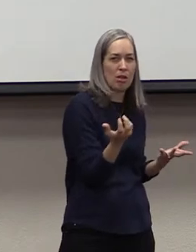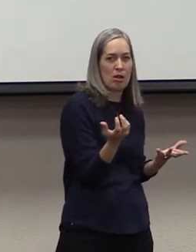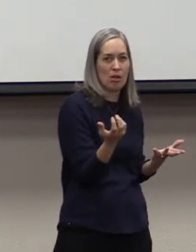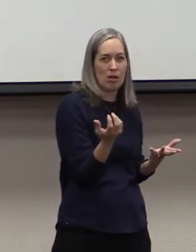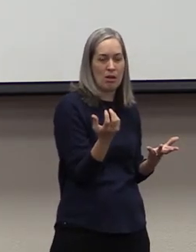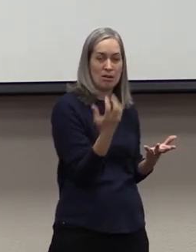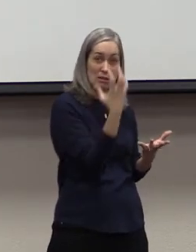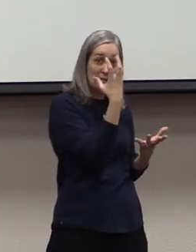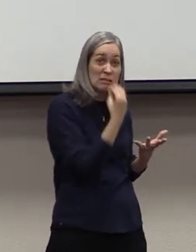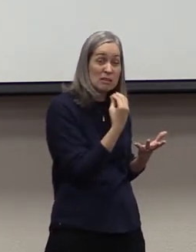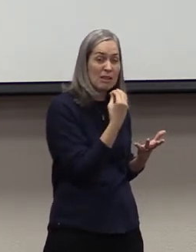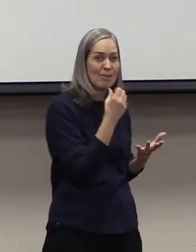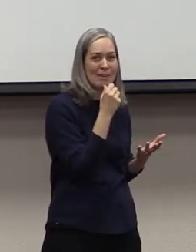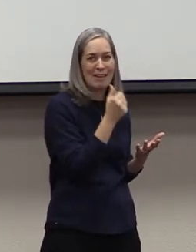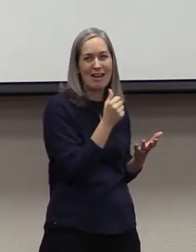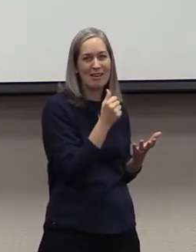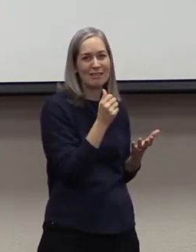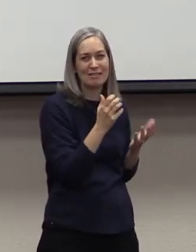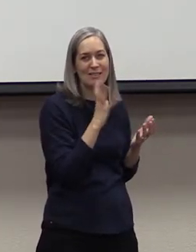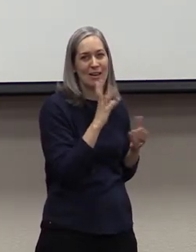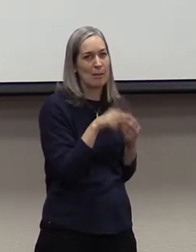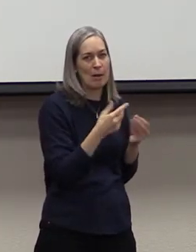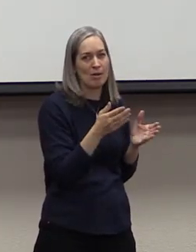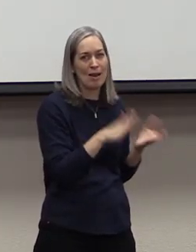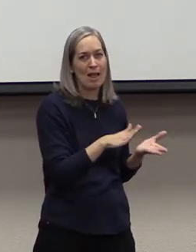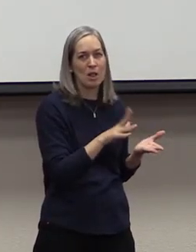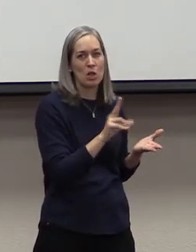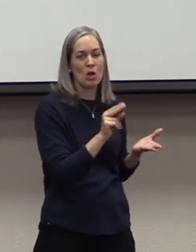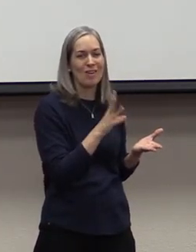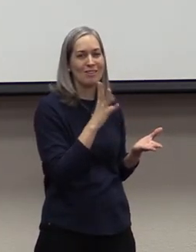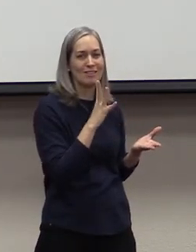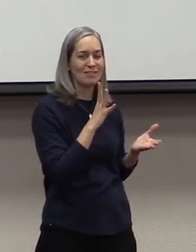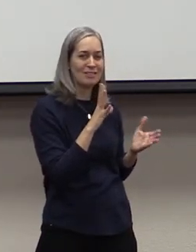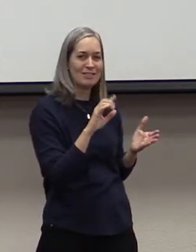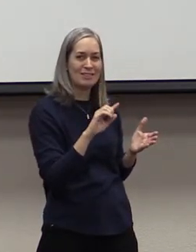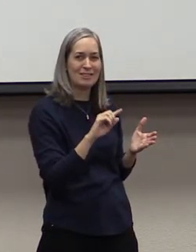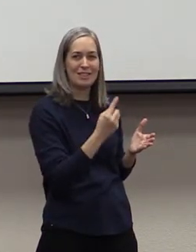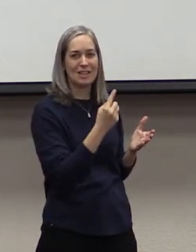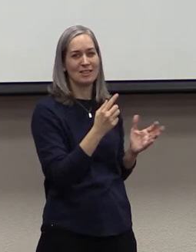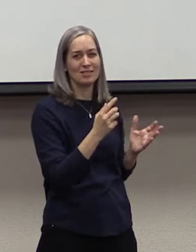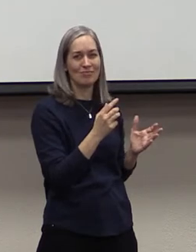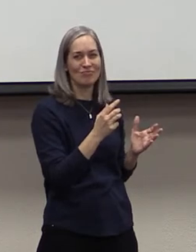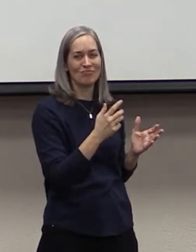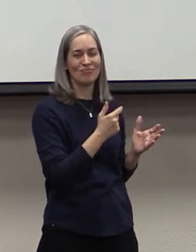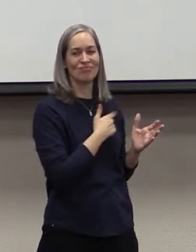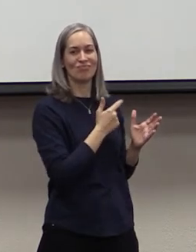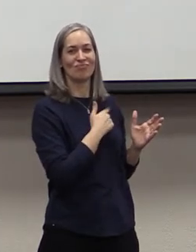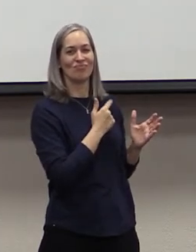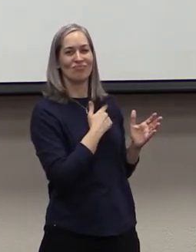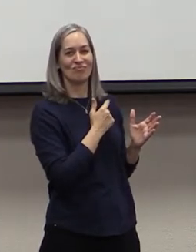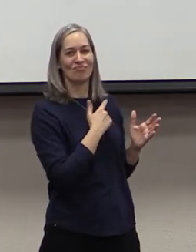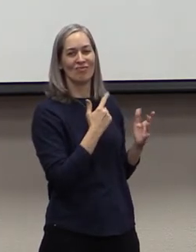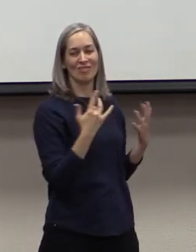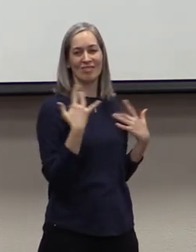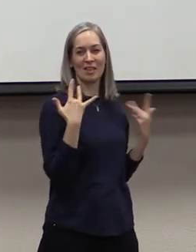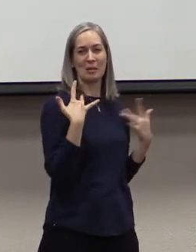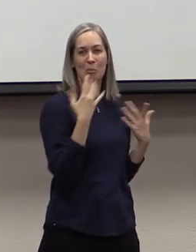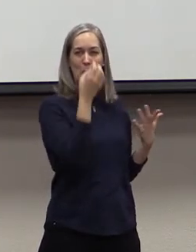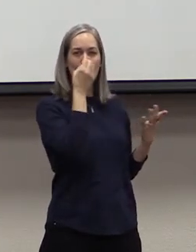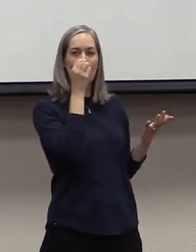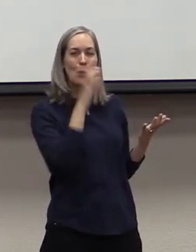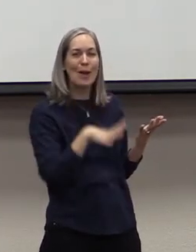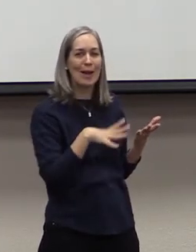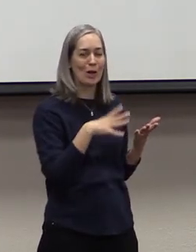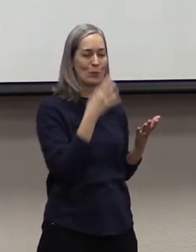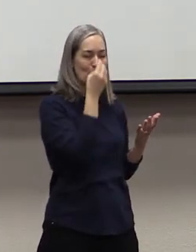to is not death. It is this passiveness. This lack of knowledge of the spiritual things going